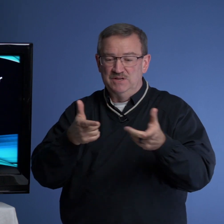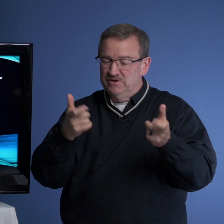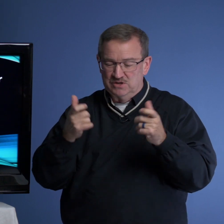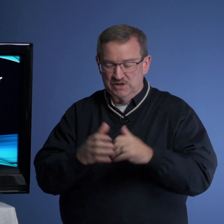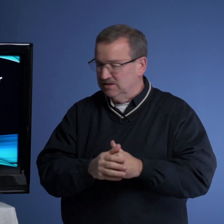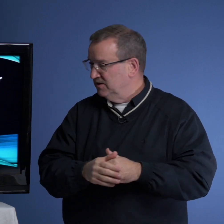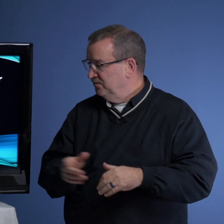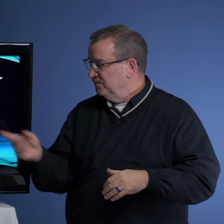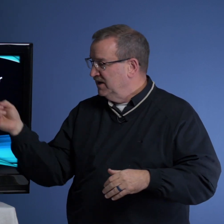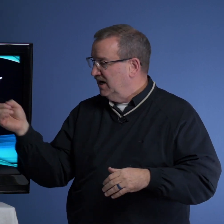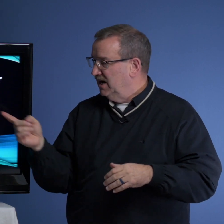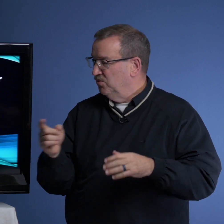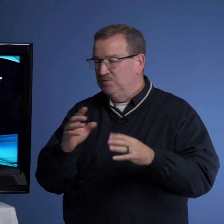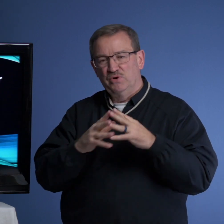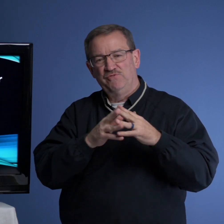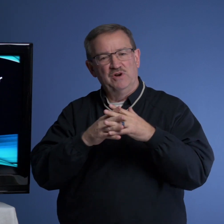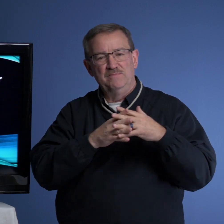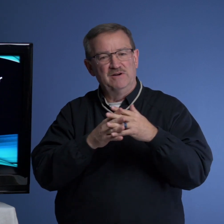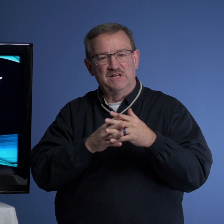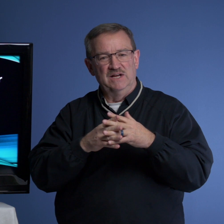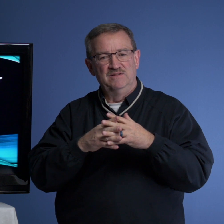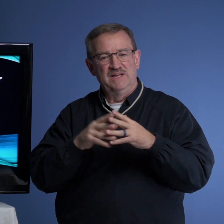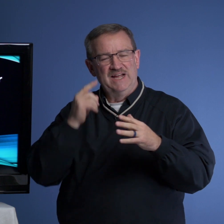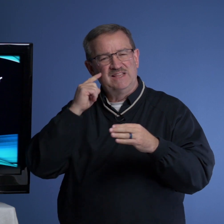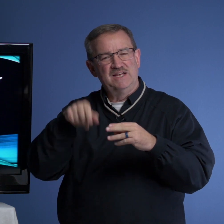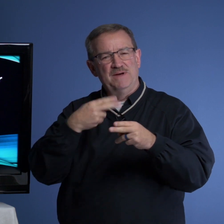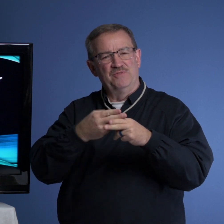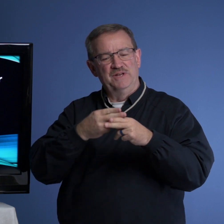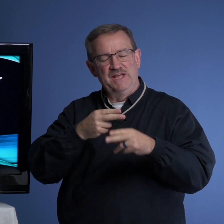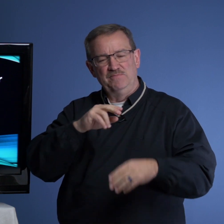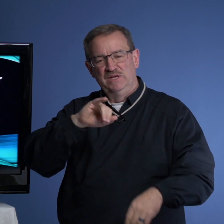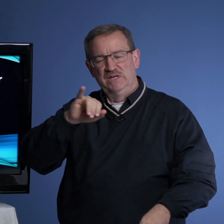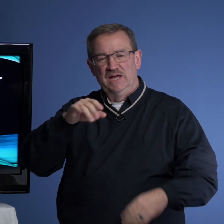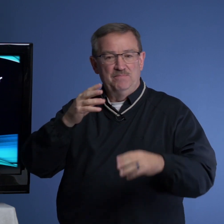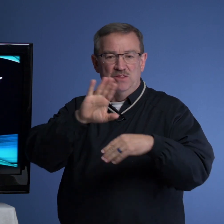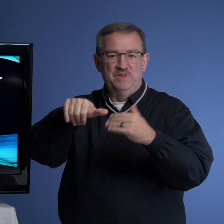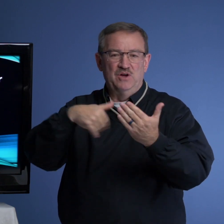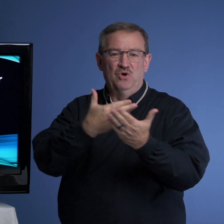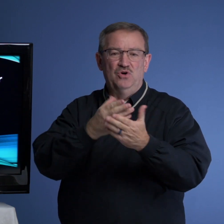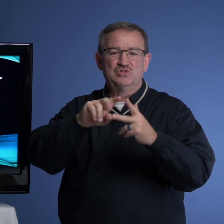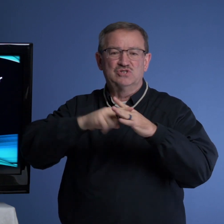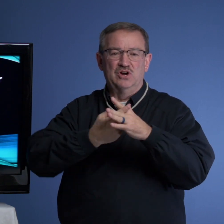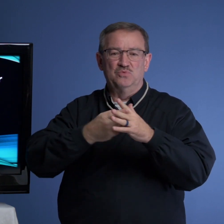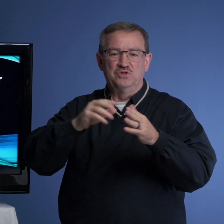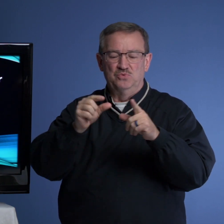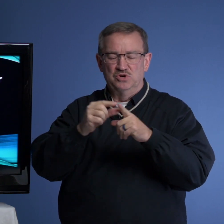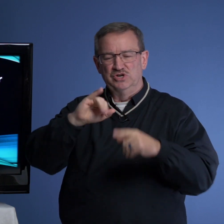very quickly, we pray for America. And I think about the name. And by the way, they all start with the word